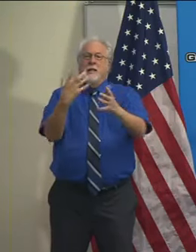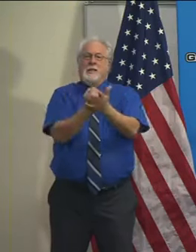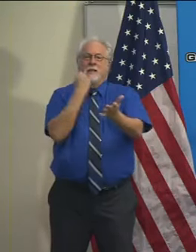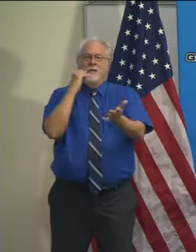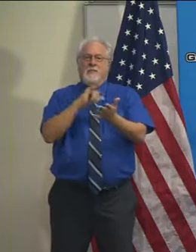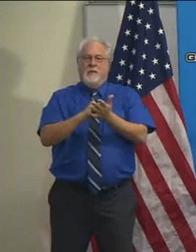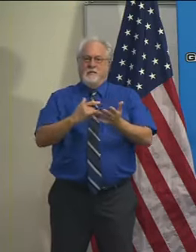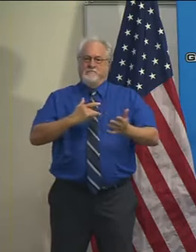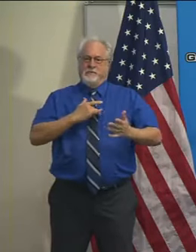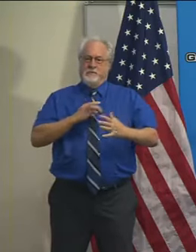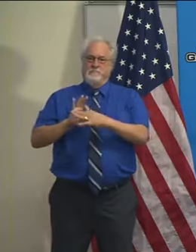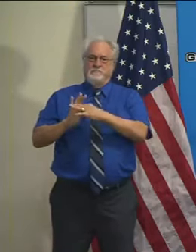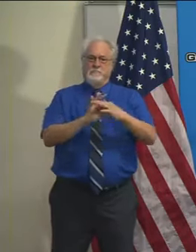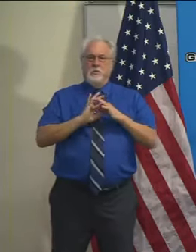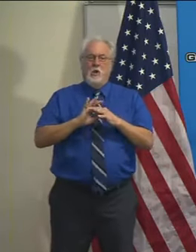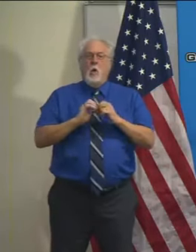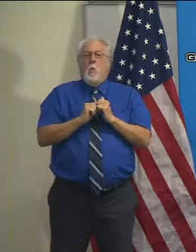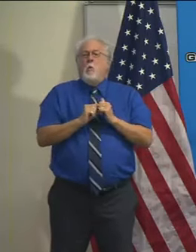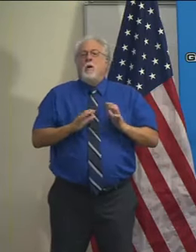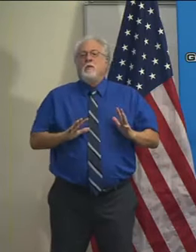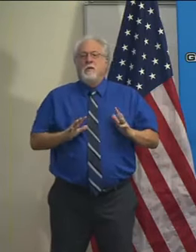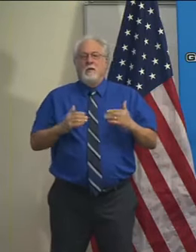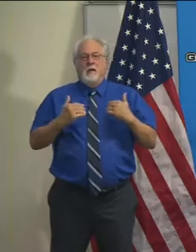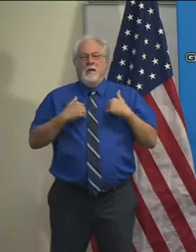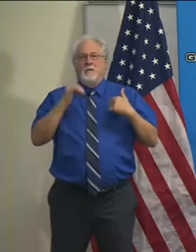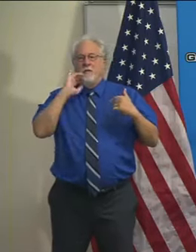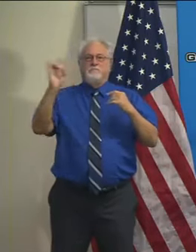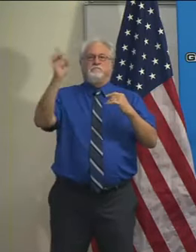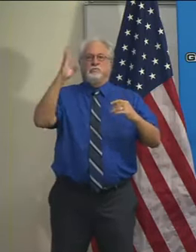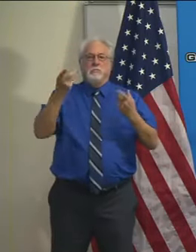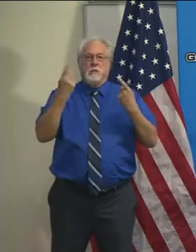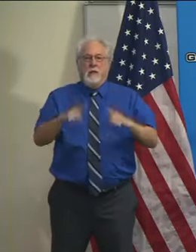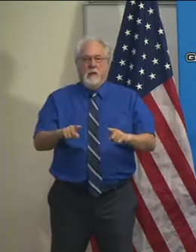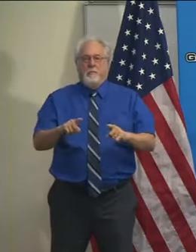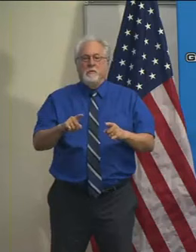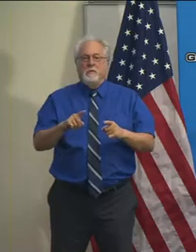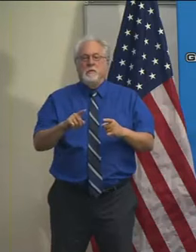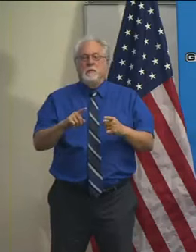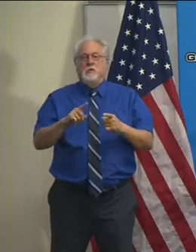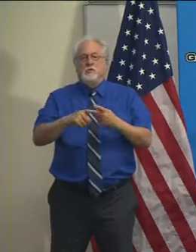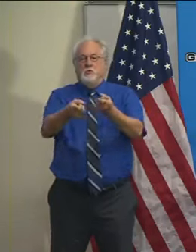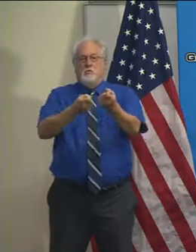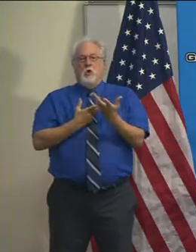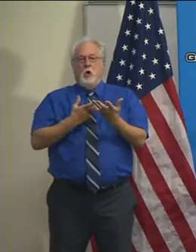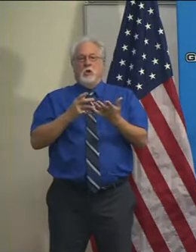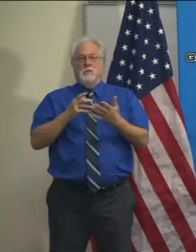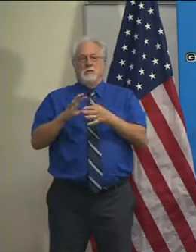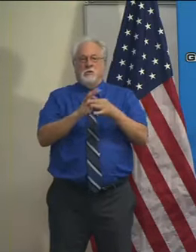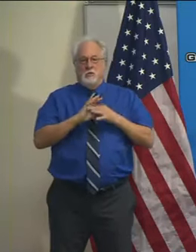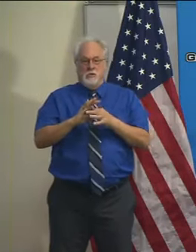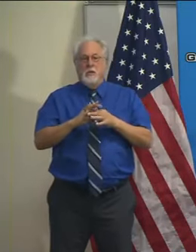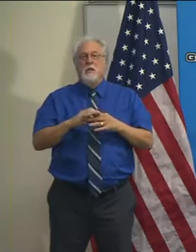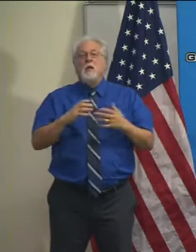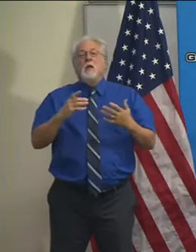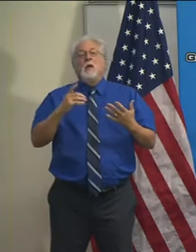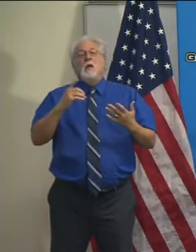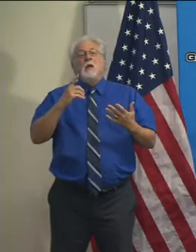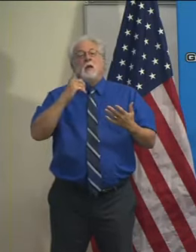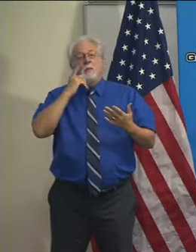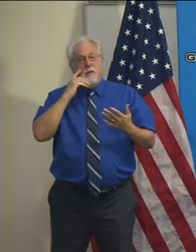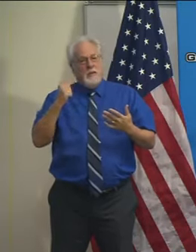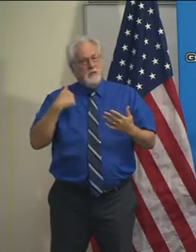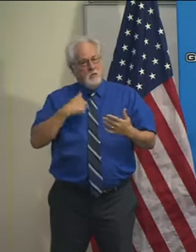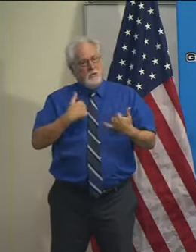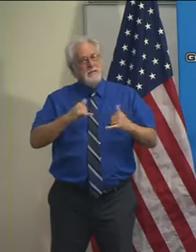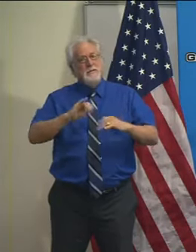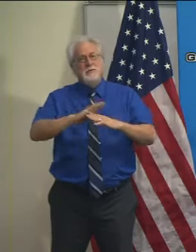that sense of unity, but without having to have such a traumatic incident to cause it, because I believe we